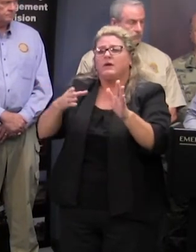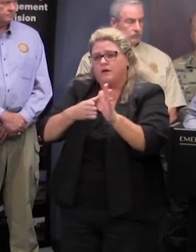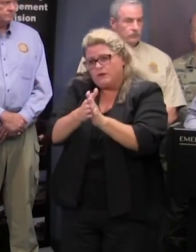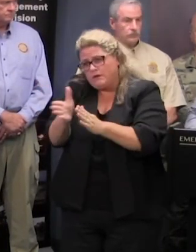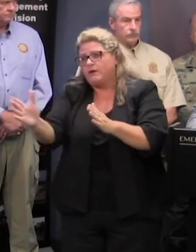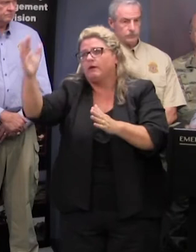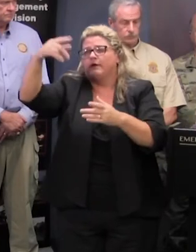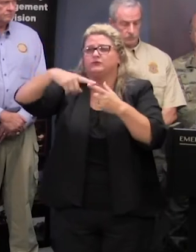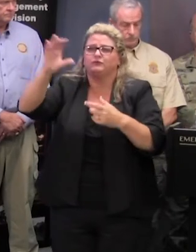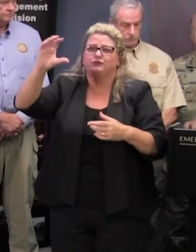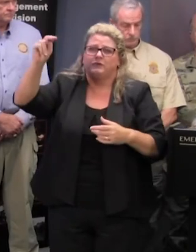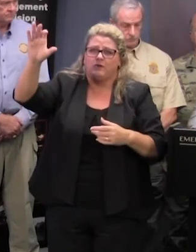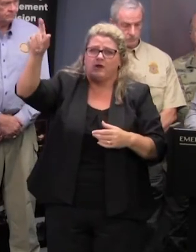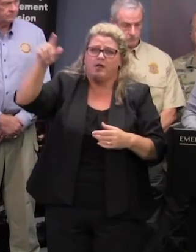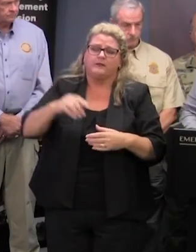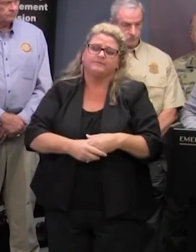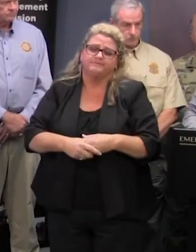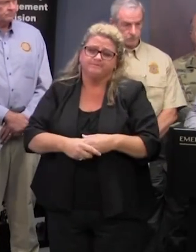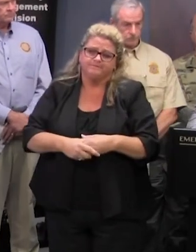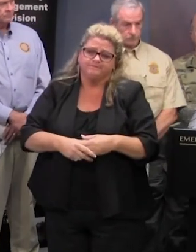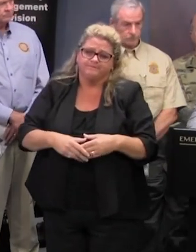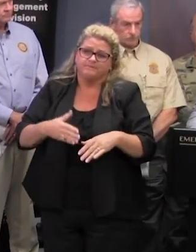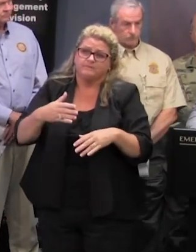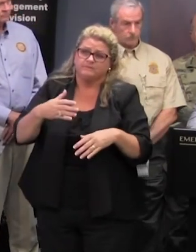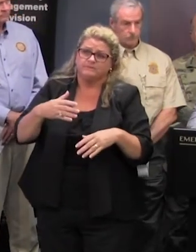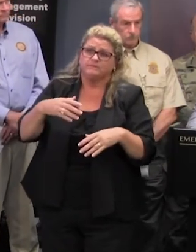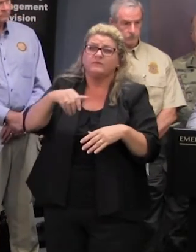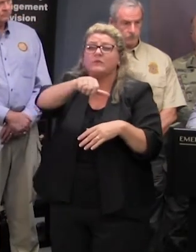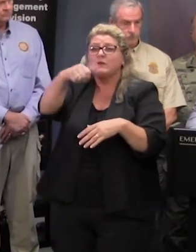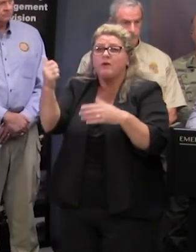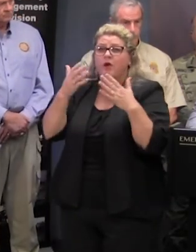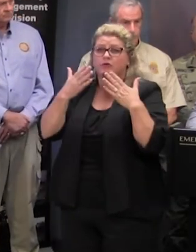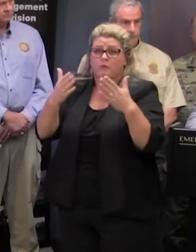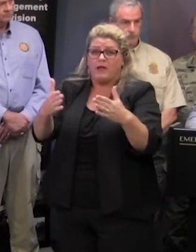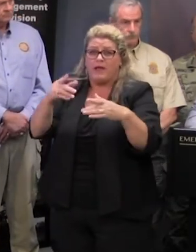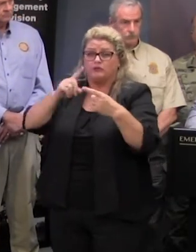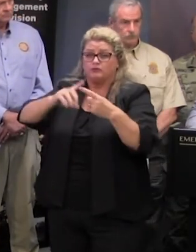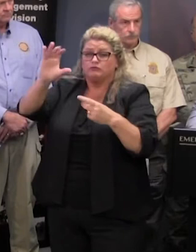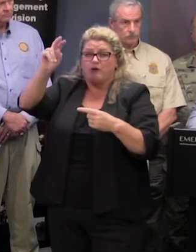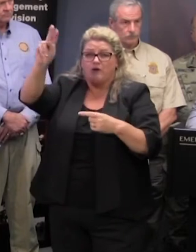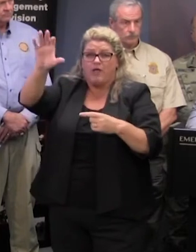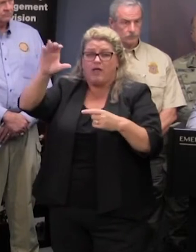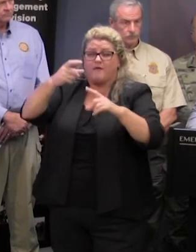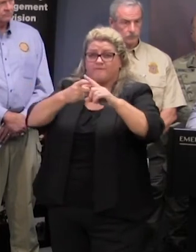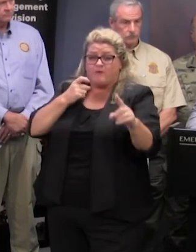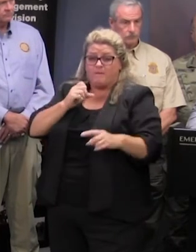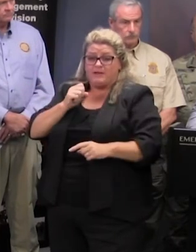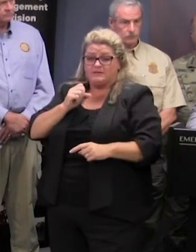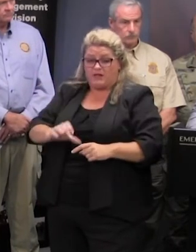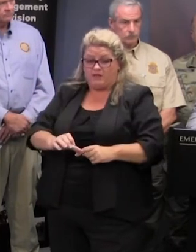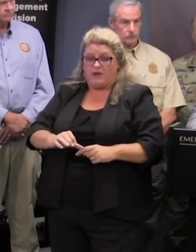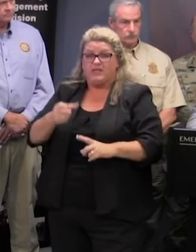charlotte and as mentioned before uh other routes to charlotte from south carolina uh if you're traveling